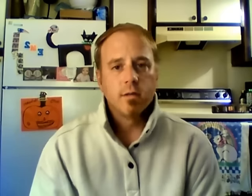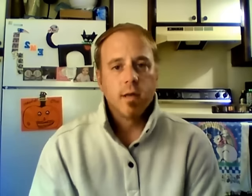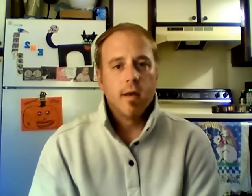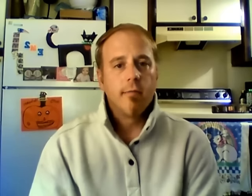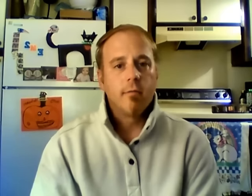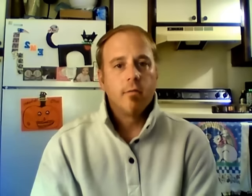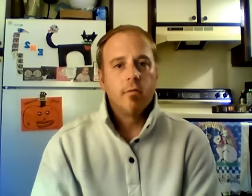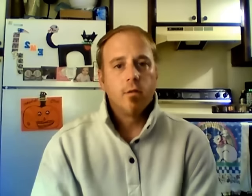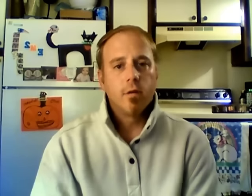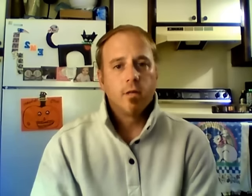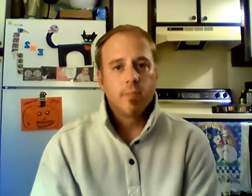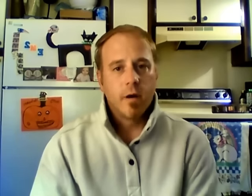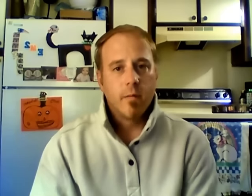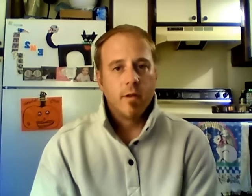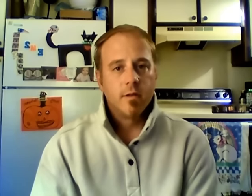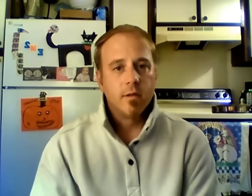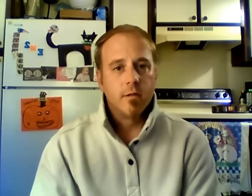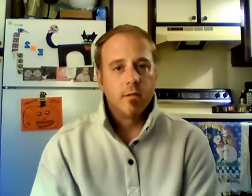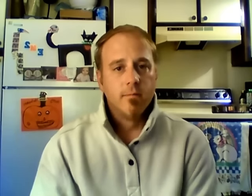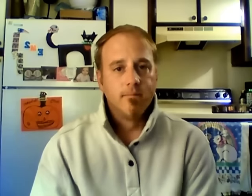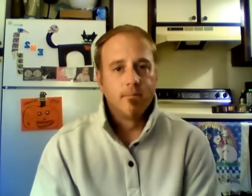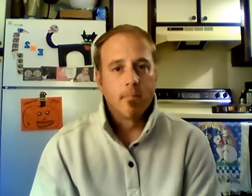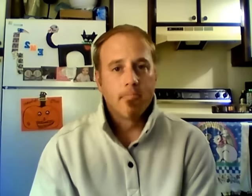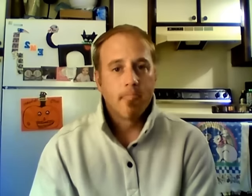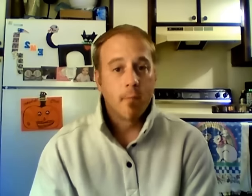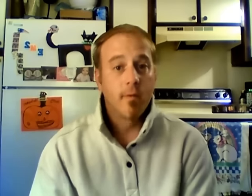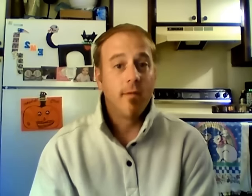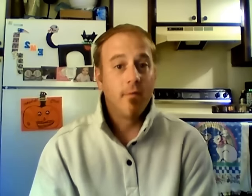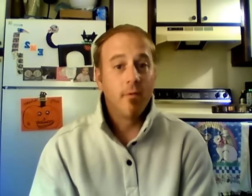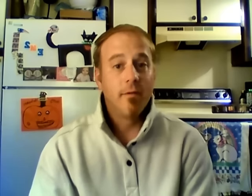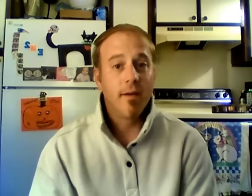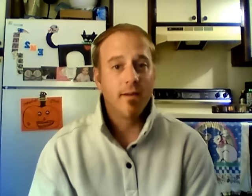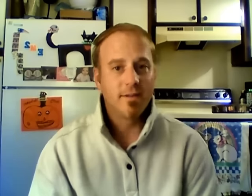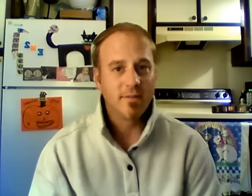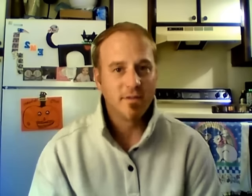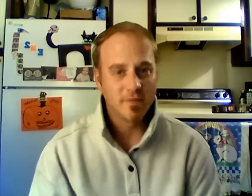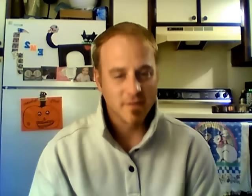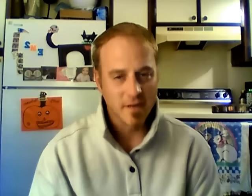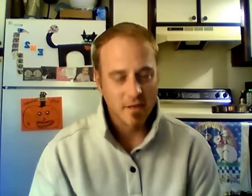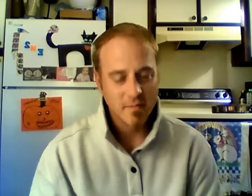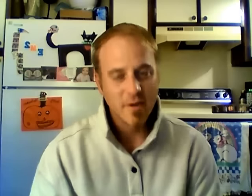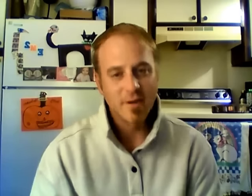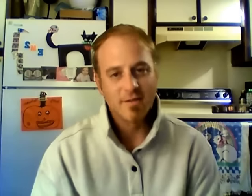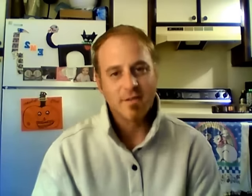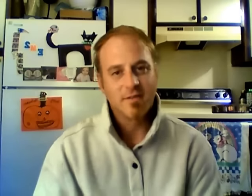and stuff and do experiments. And we've had some interesting experiences.